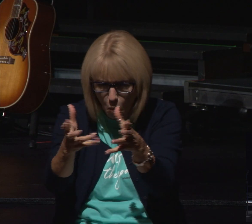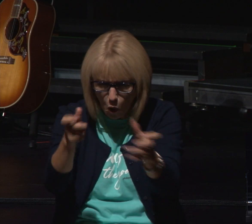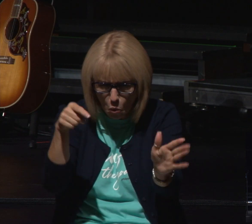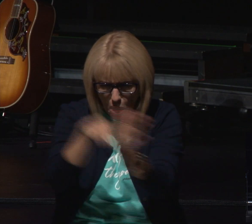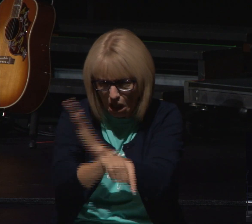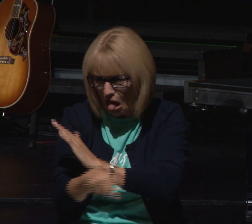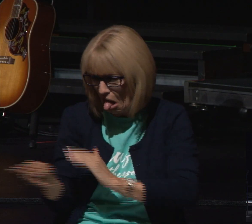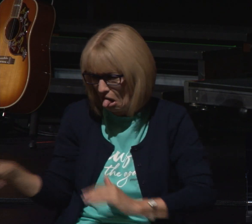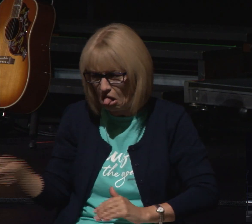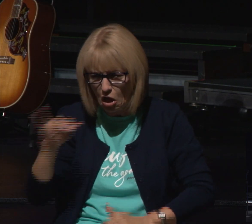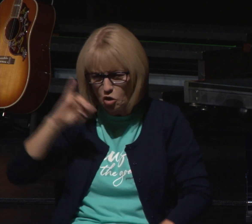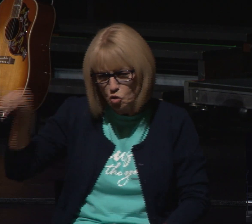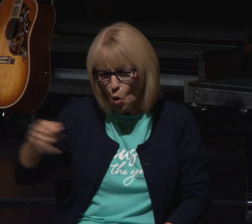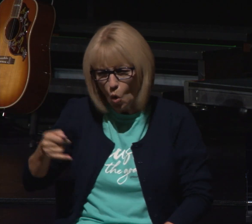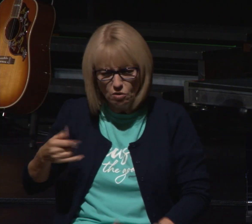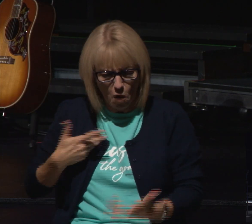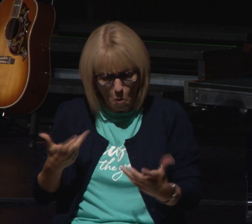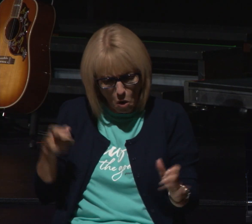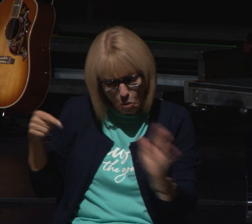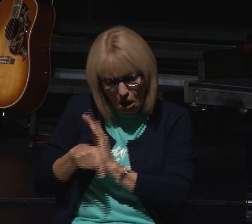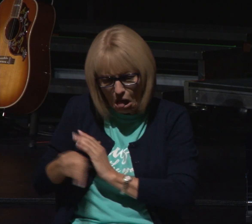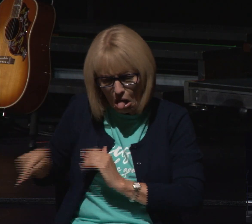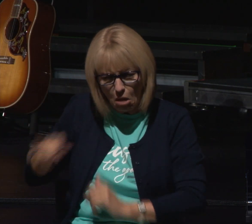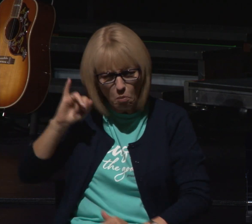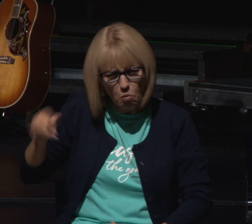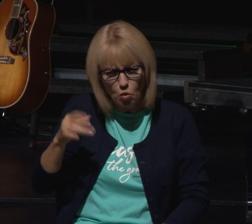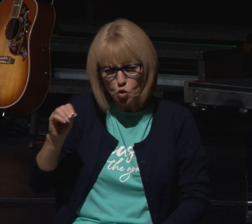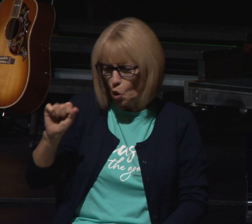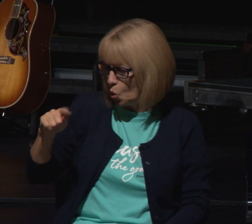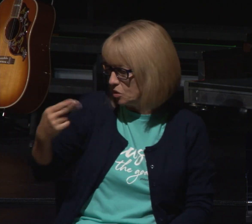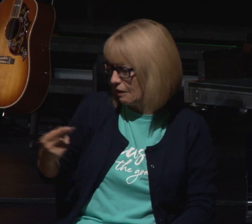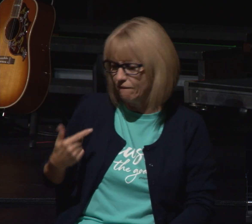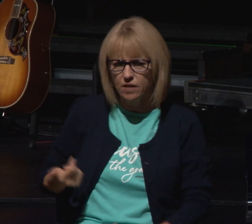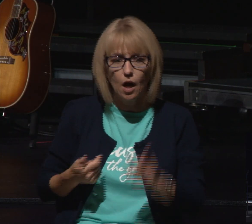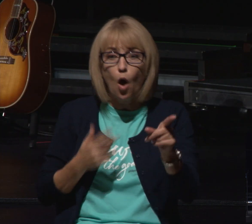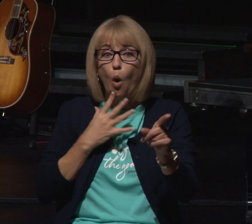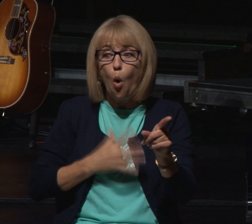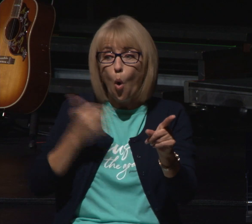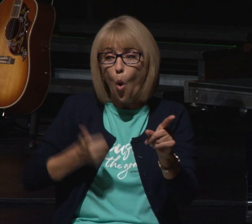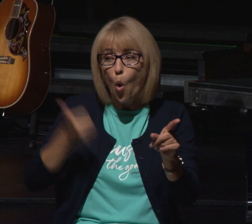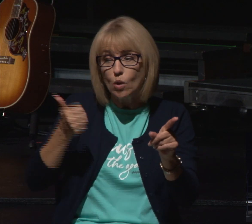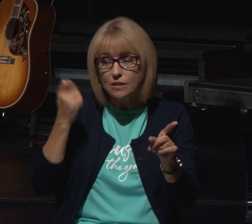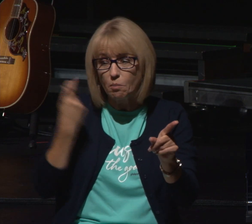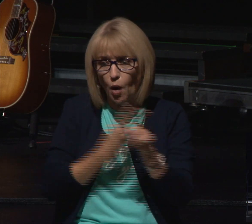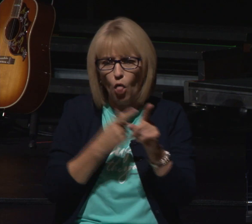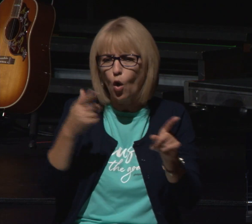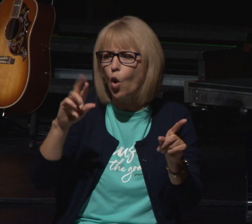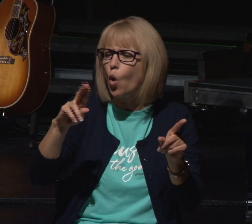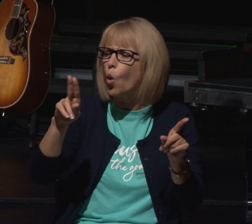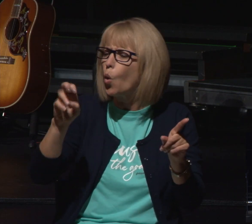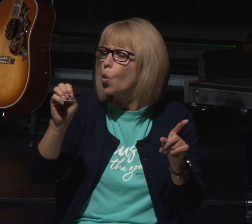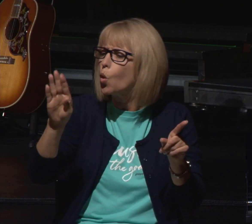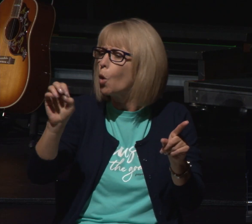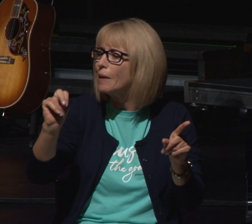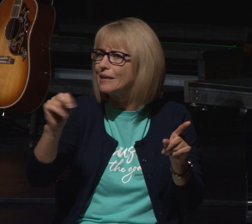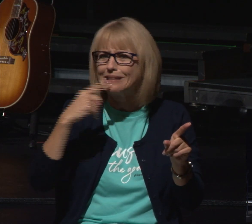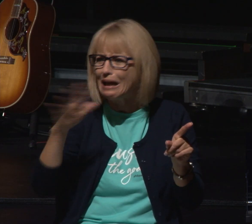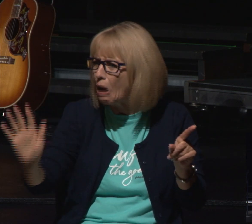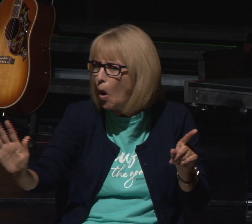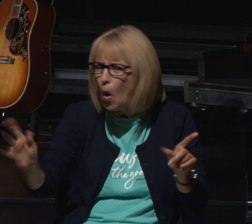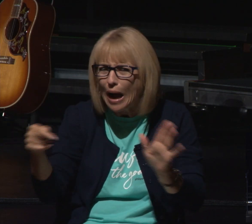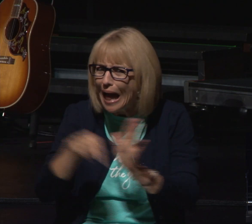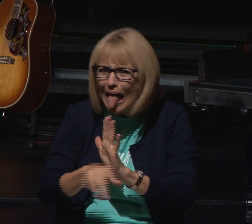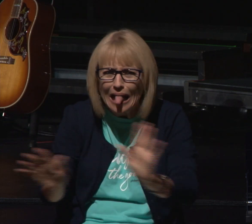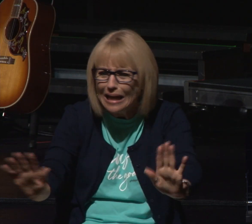they just want to get rid of him they think their life was going to be a lot better off without him reuben the oldest brother comes in and says oh let's don't do that